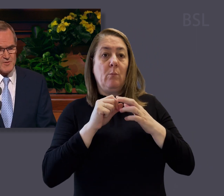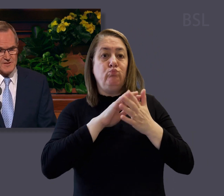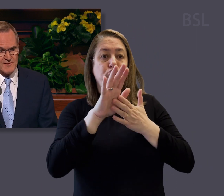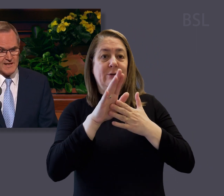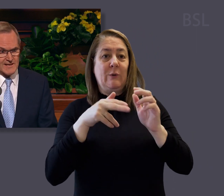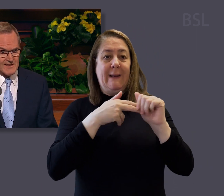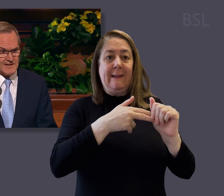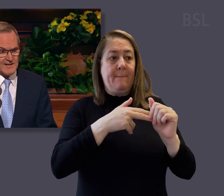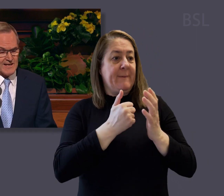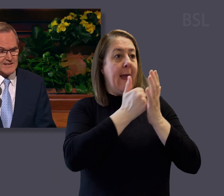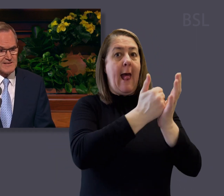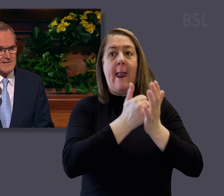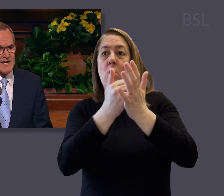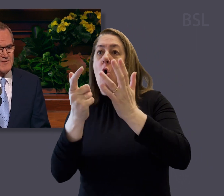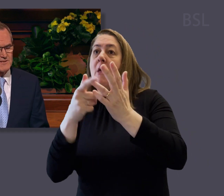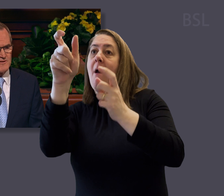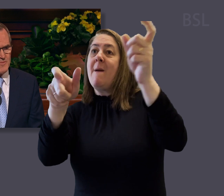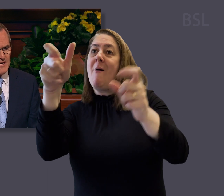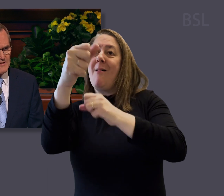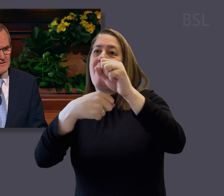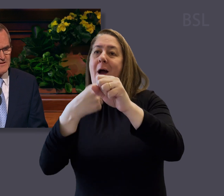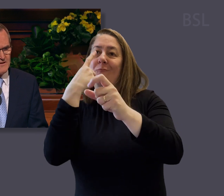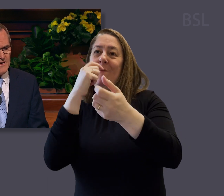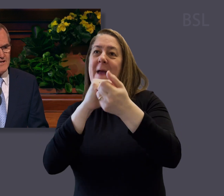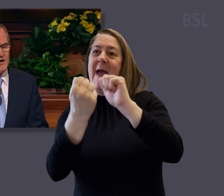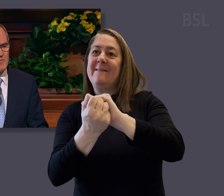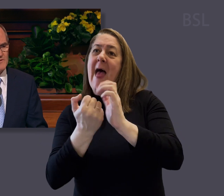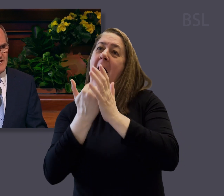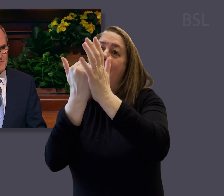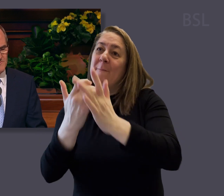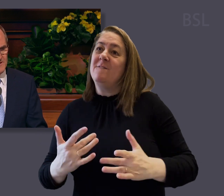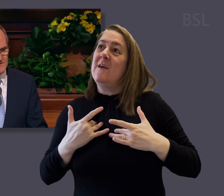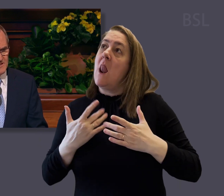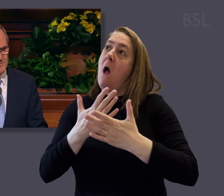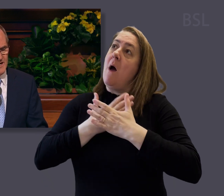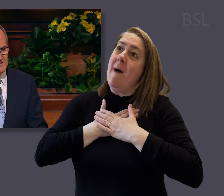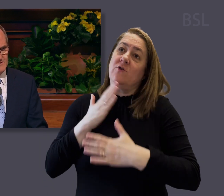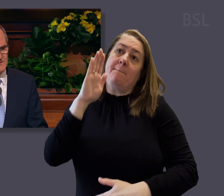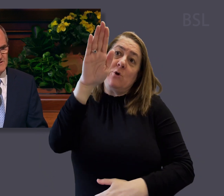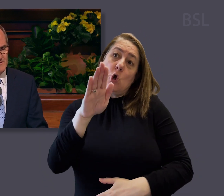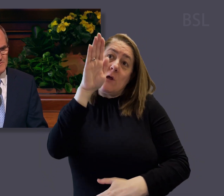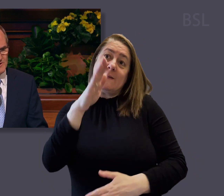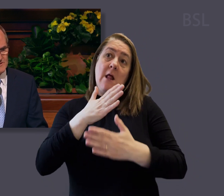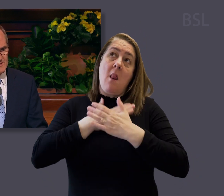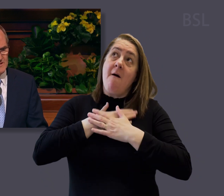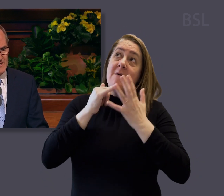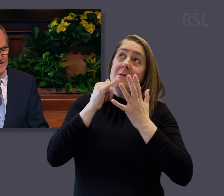a priesthood leader, assisting others to repent and helping them to feel the compassion, mercy, and